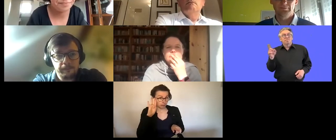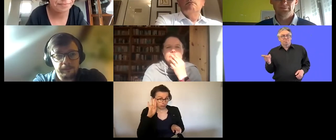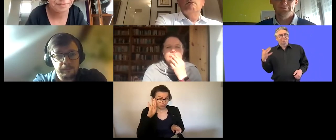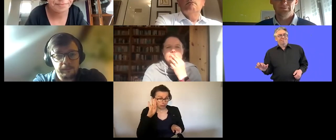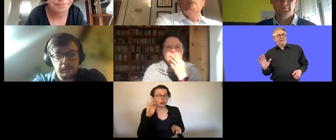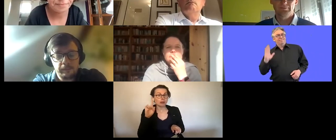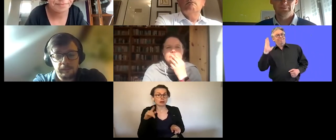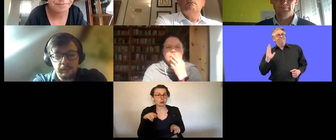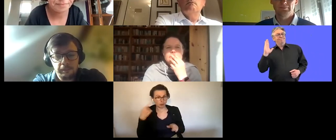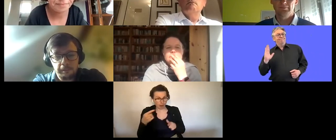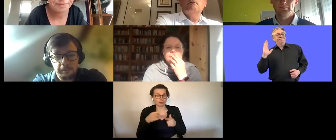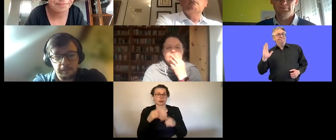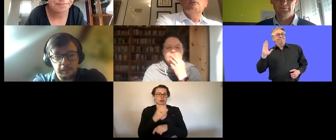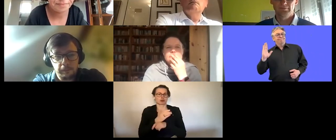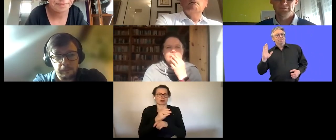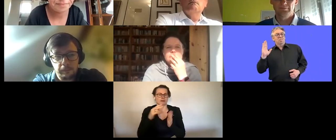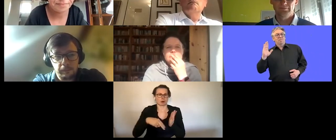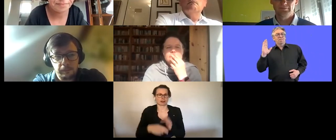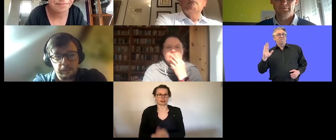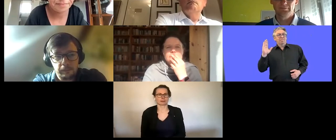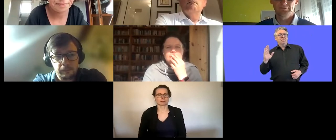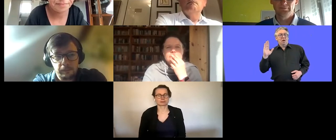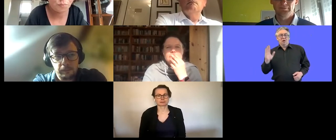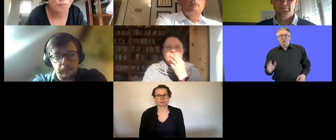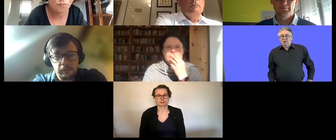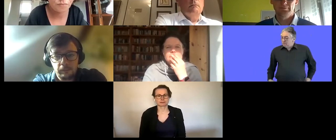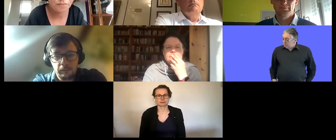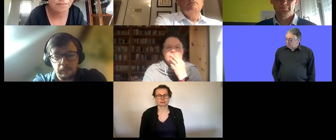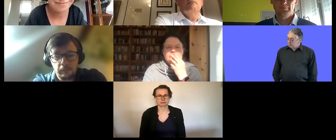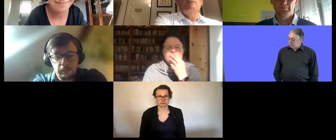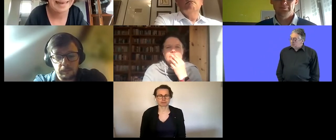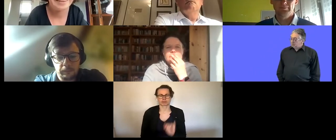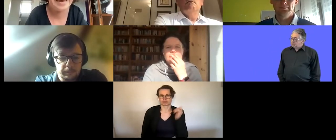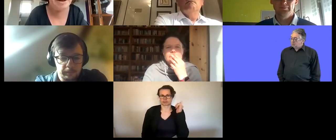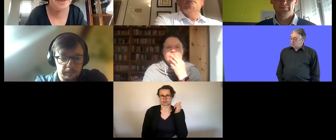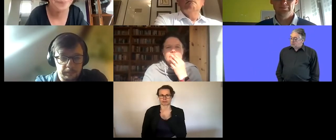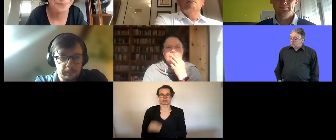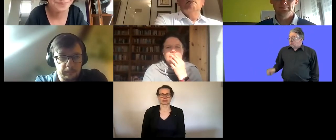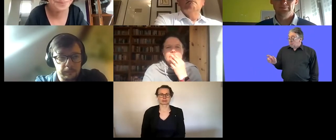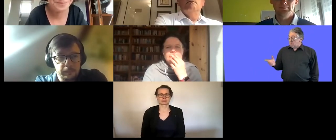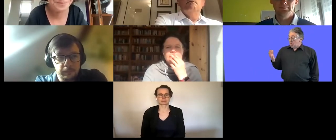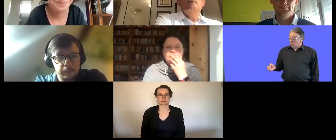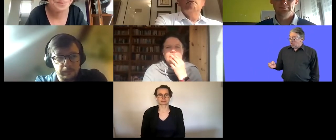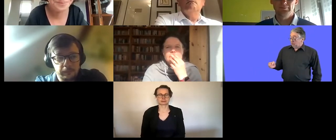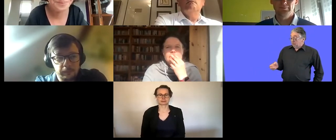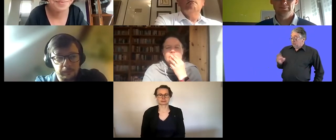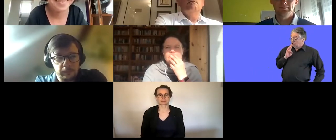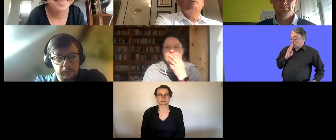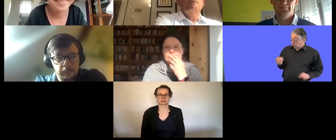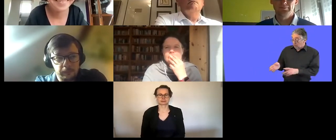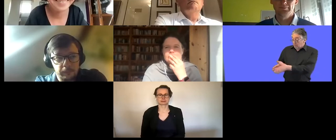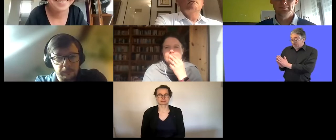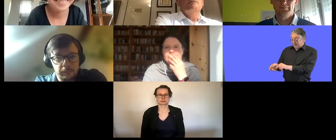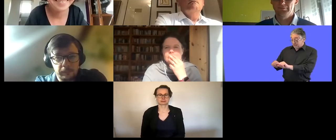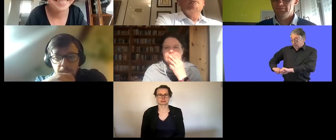hand that i can see that indicates that someone wants to speak can you please activate